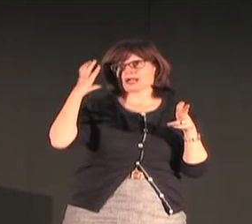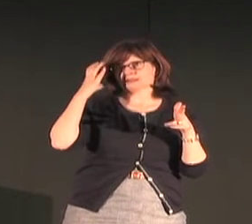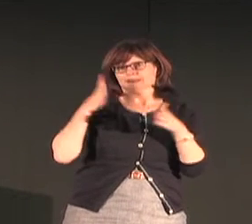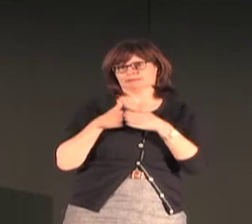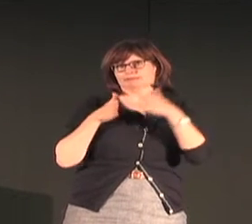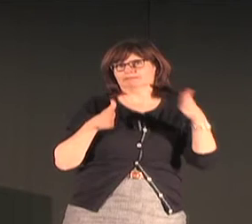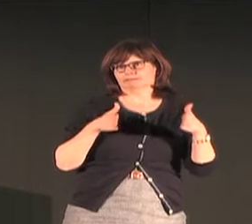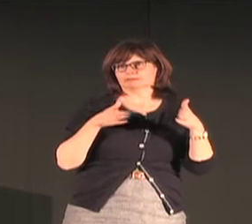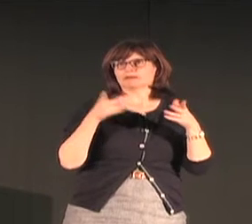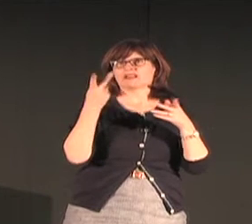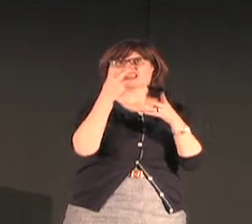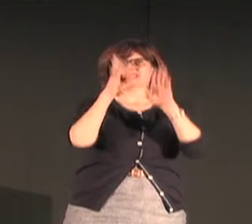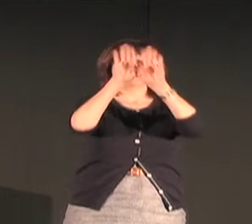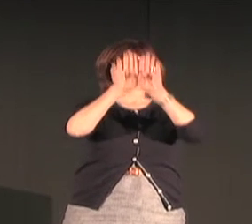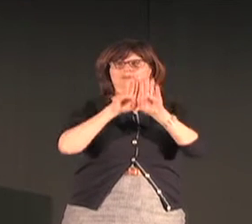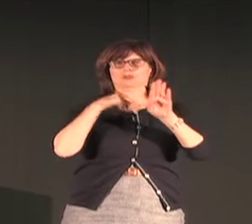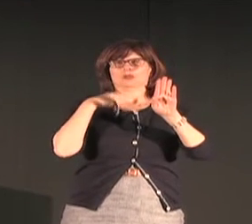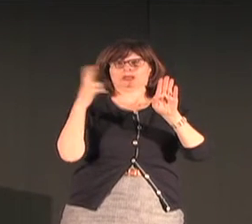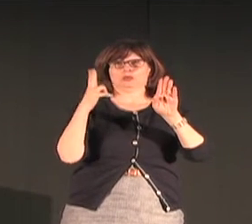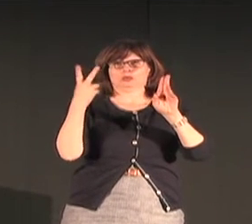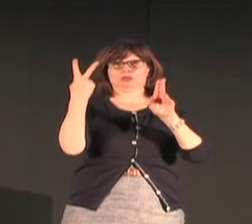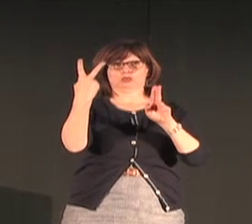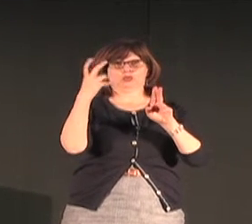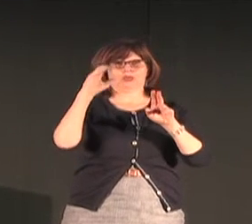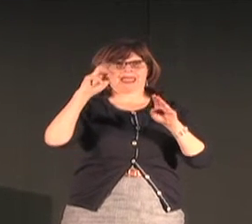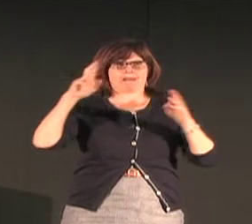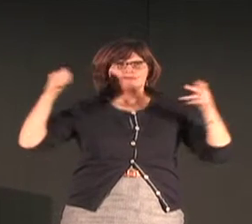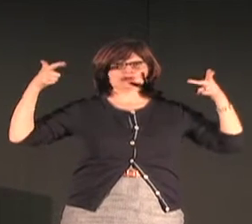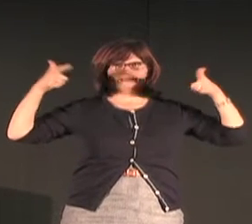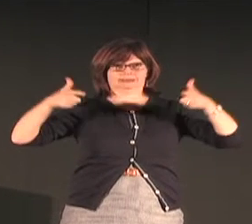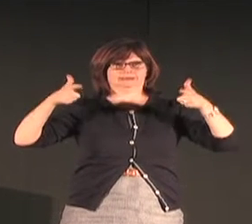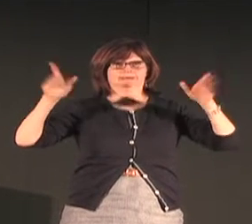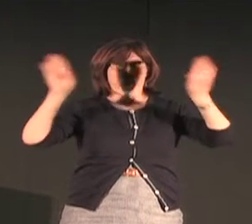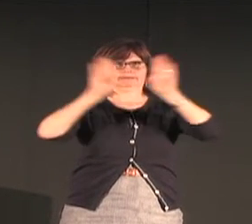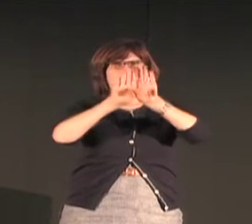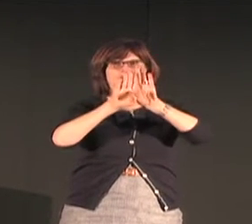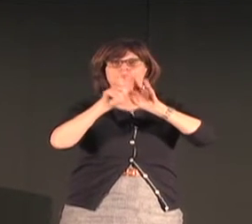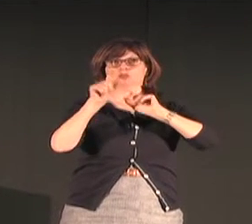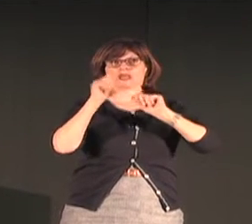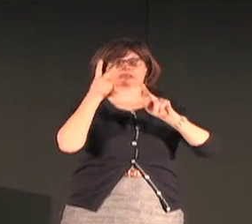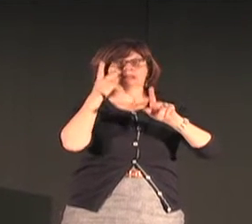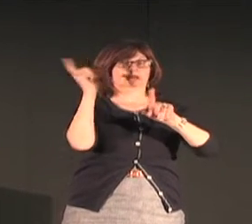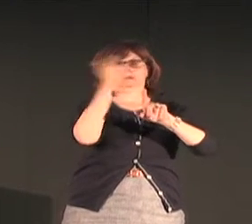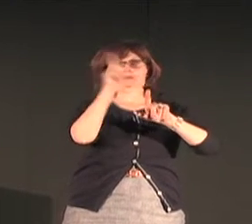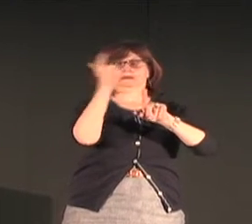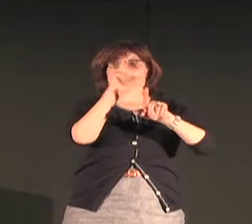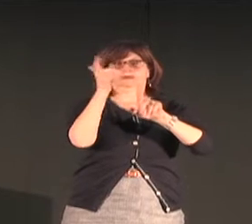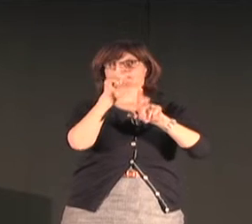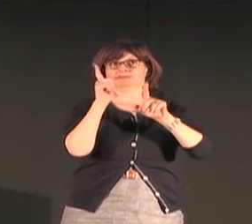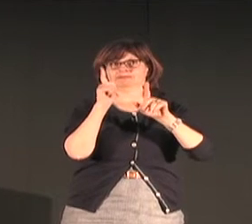So, the one on, as you look on the left is the second generation, and the one on the right is the third generation.